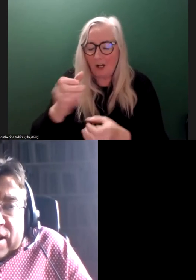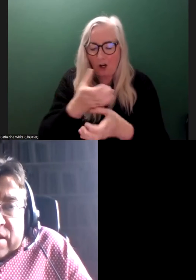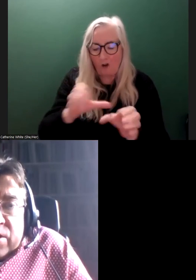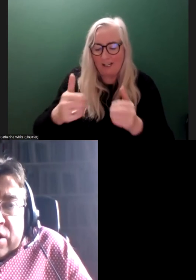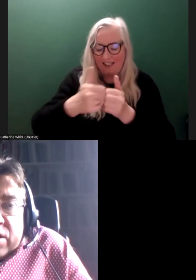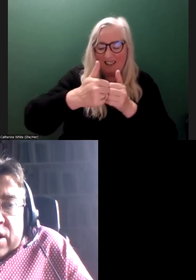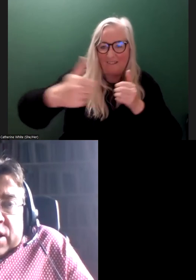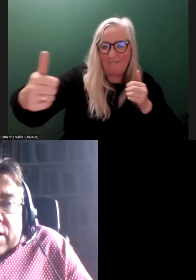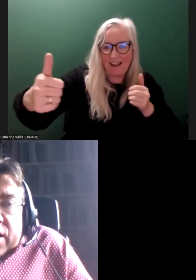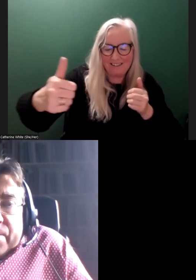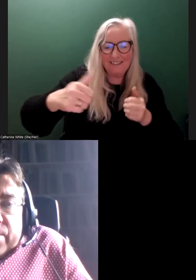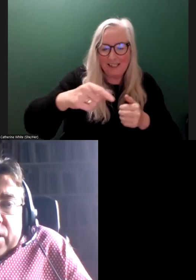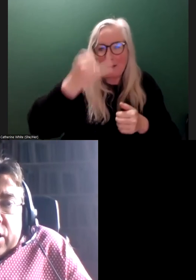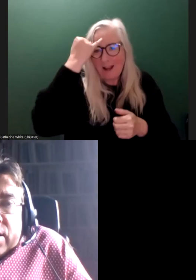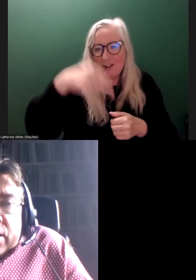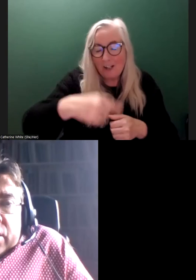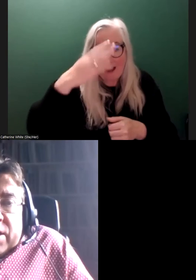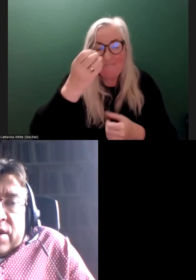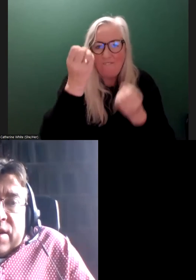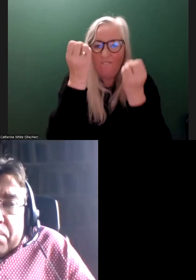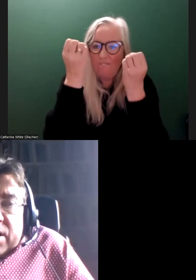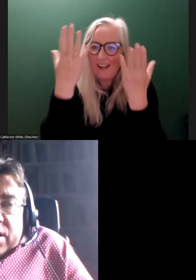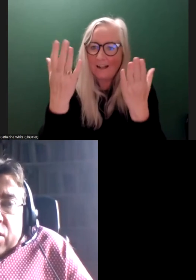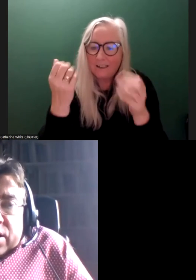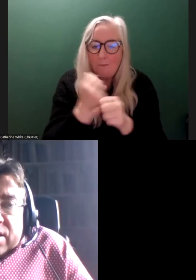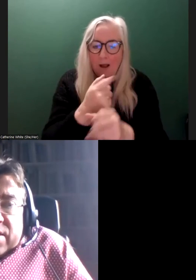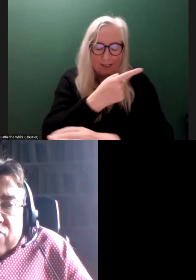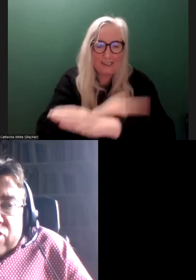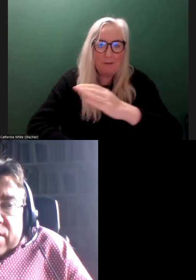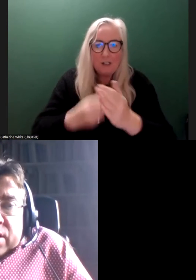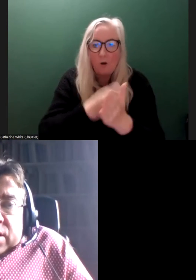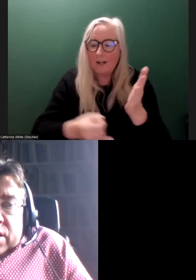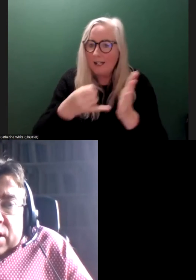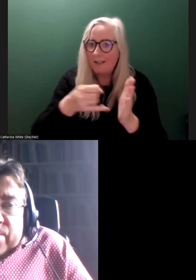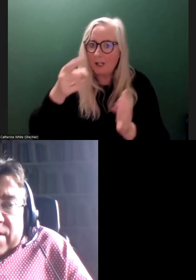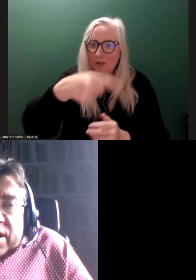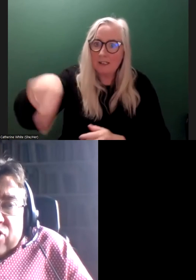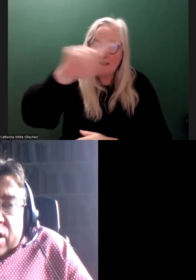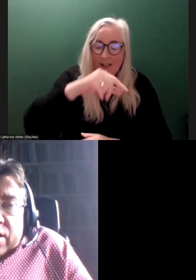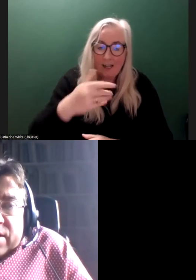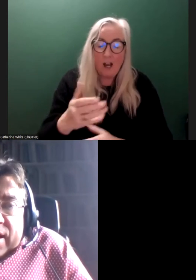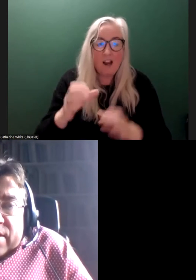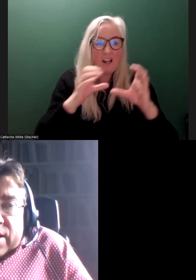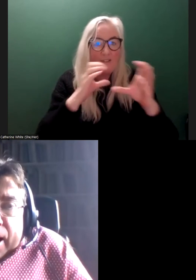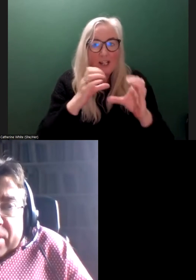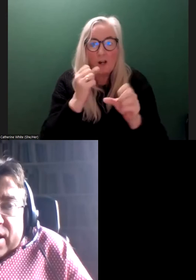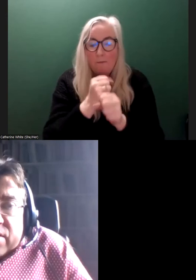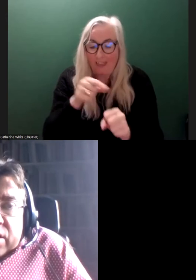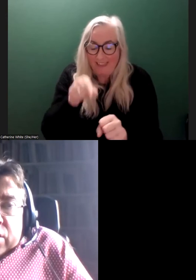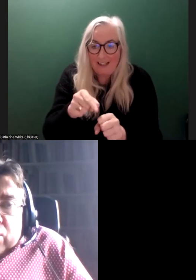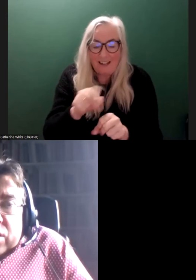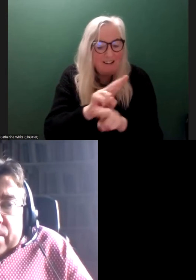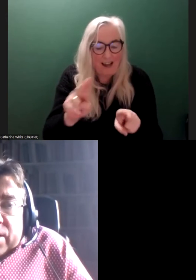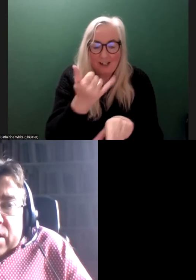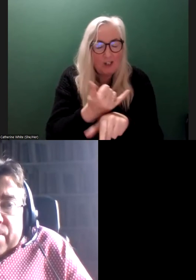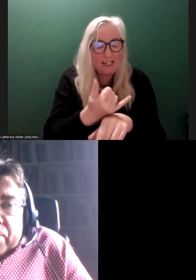I imagine that's here in Ireland, that is often forgotten by the disability organisations. The conversation on this has not happened yet.